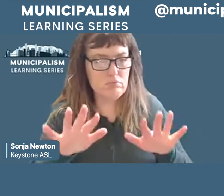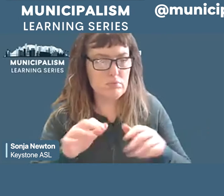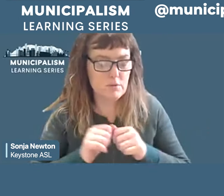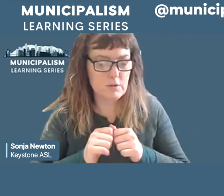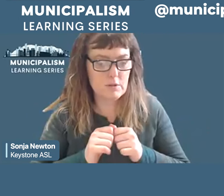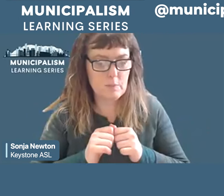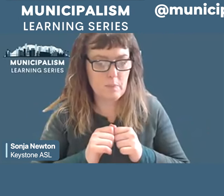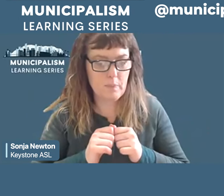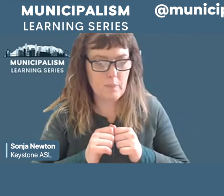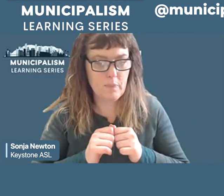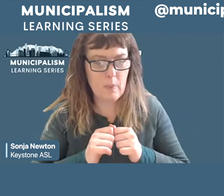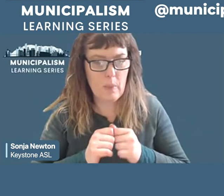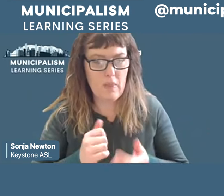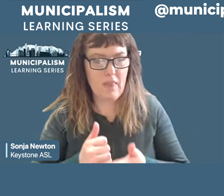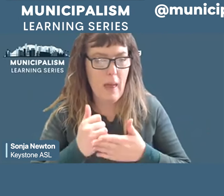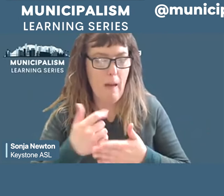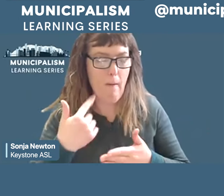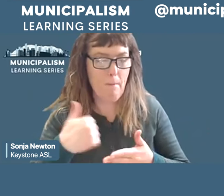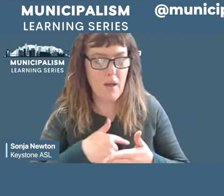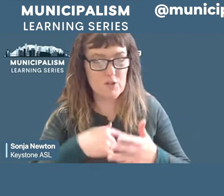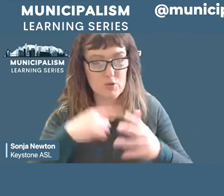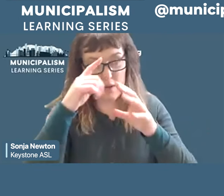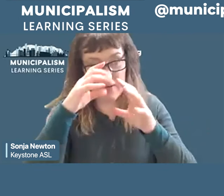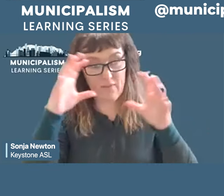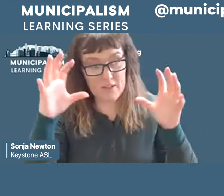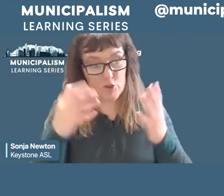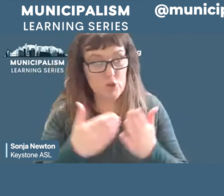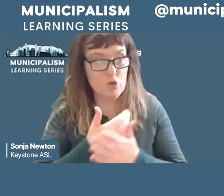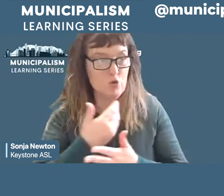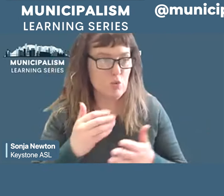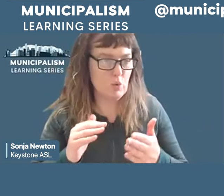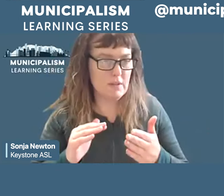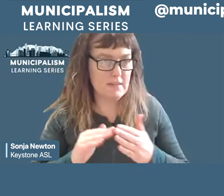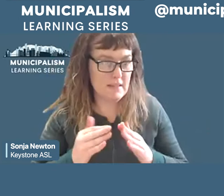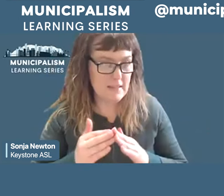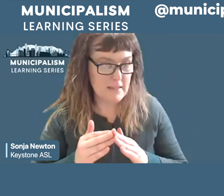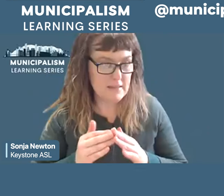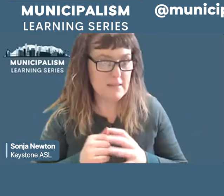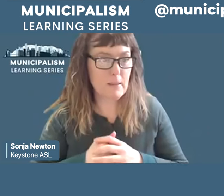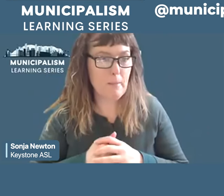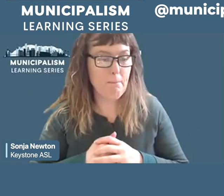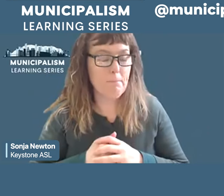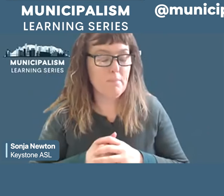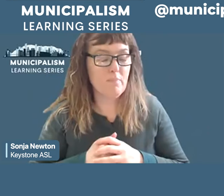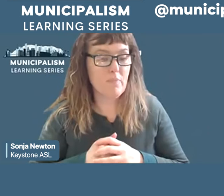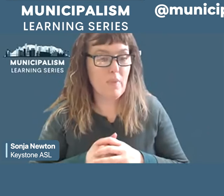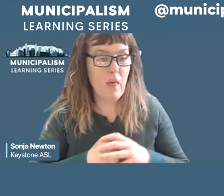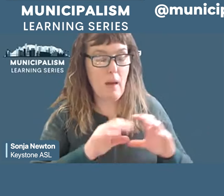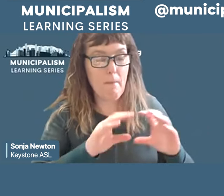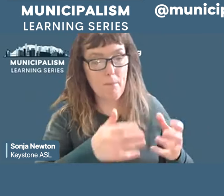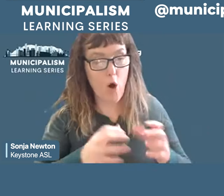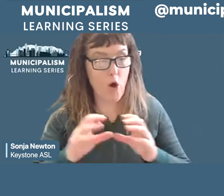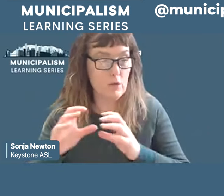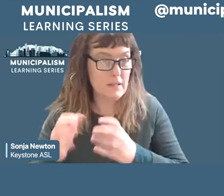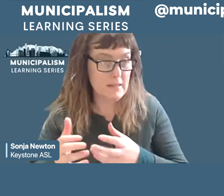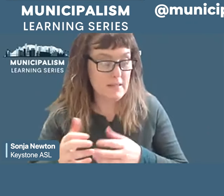to envision the new cities we hope to create. We need to build party loyalty and accountability